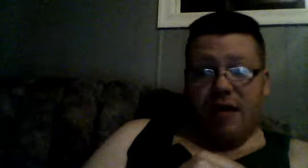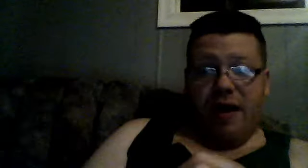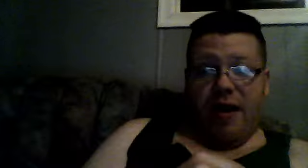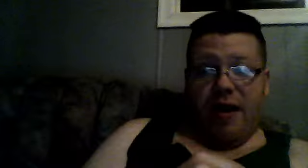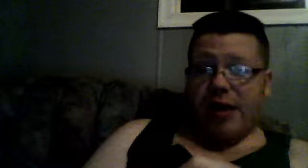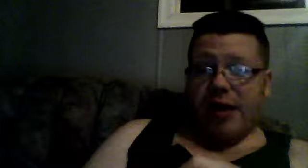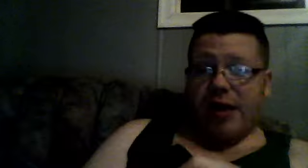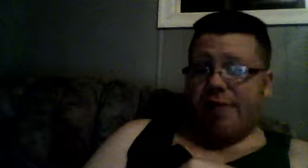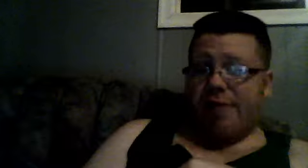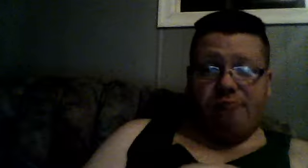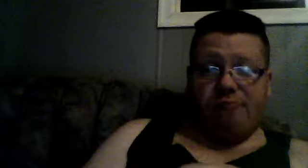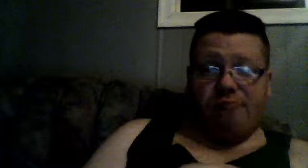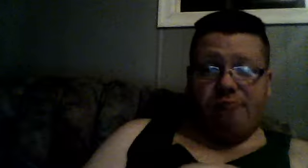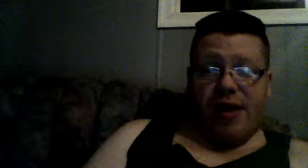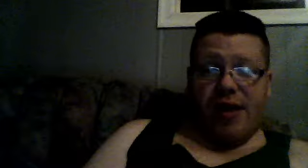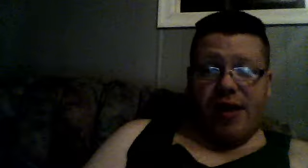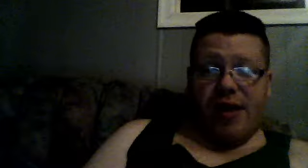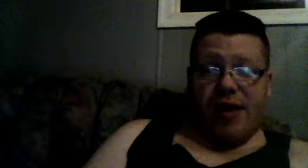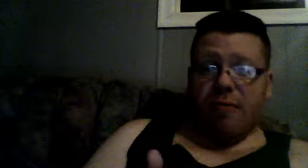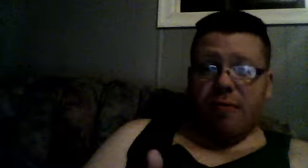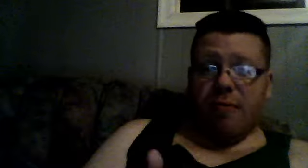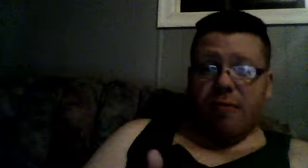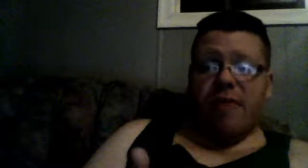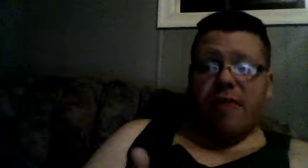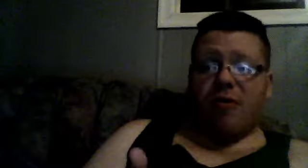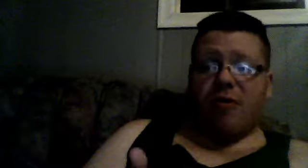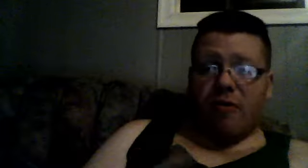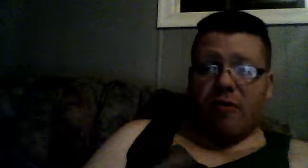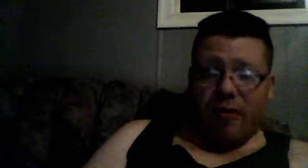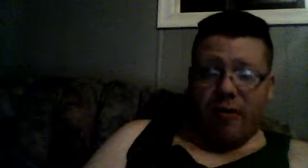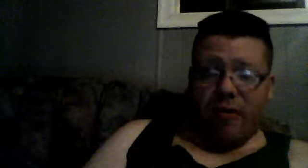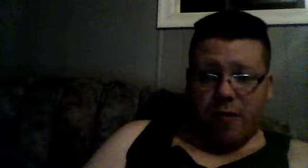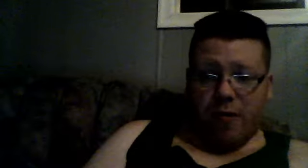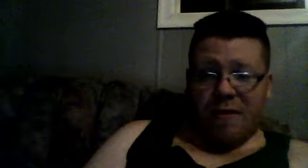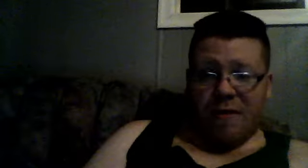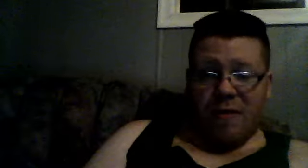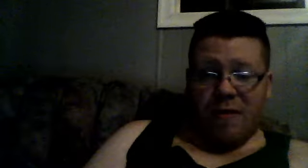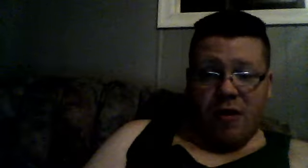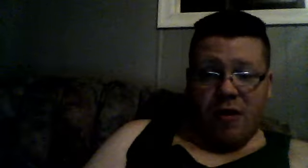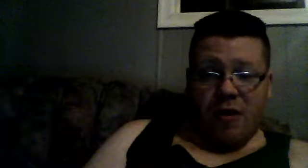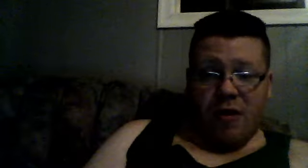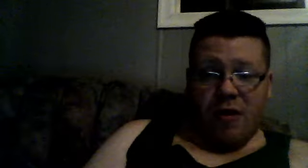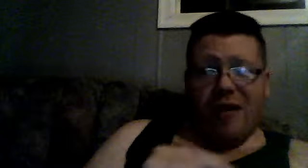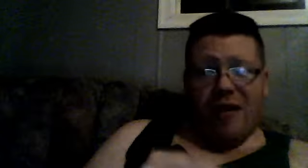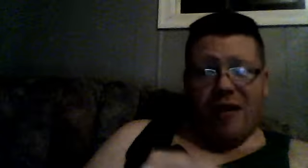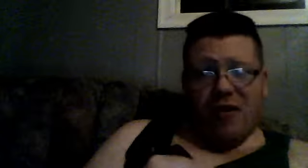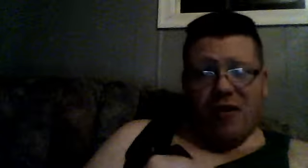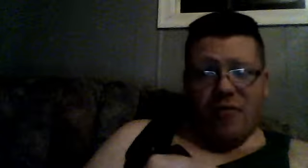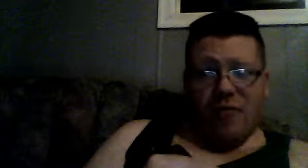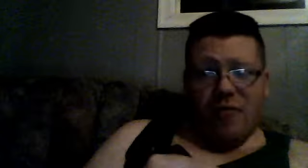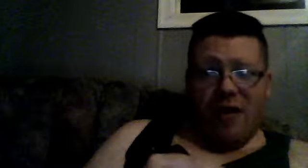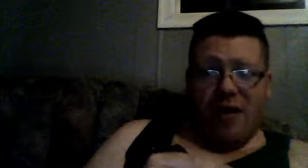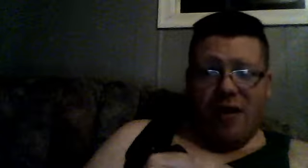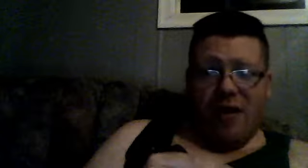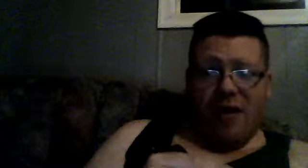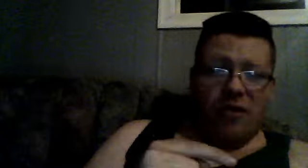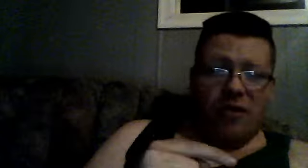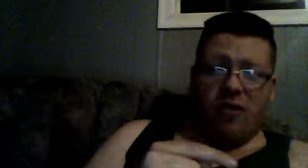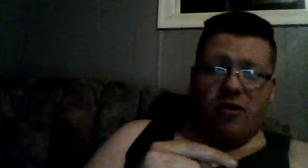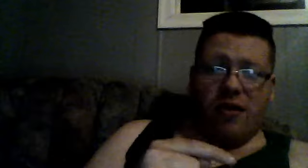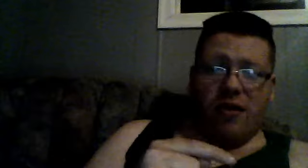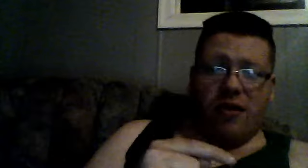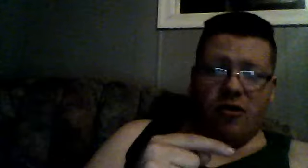and, heck, in an episode of Beast Wars Transformers, one character made a little running joke,